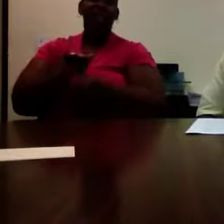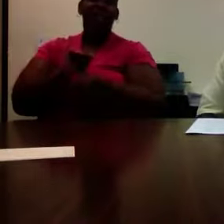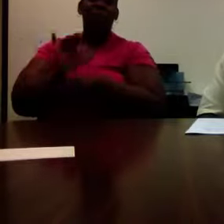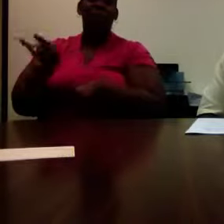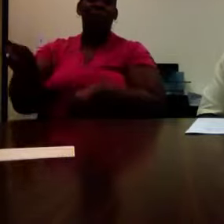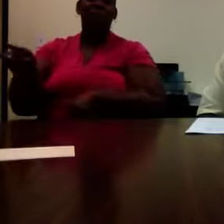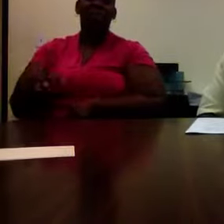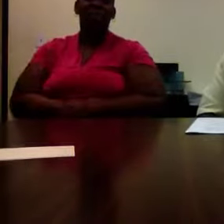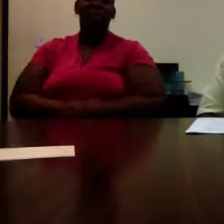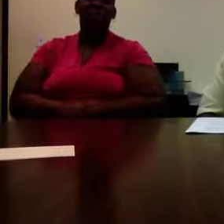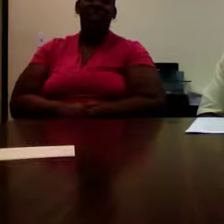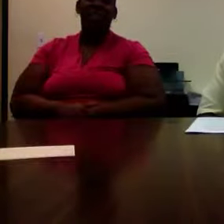can't with that on.